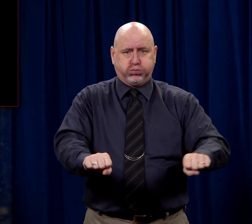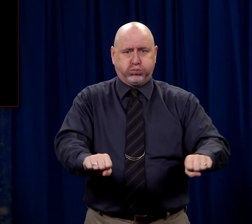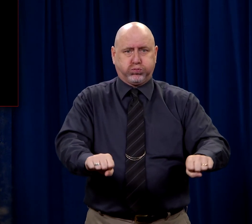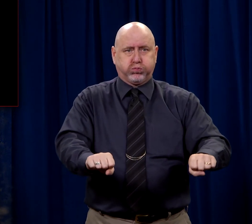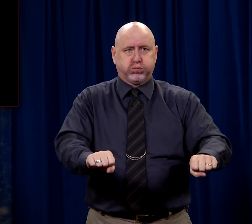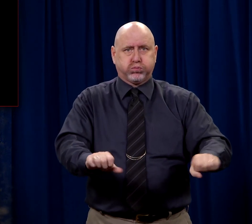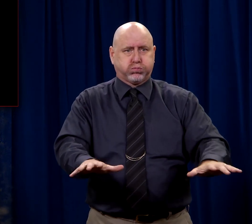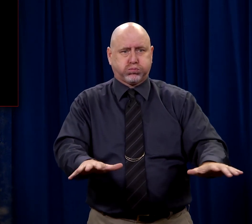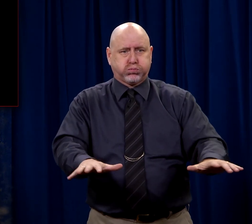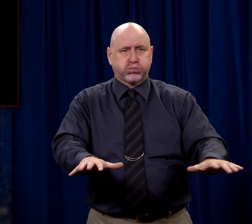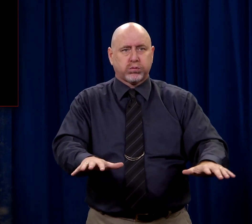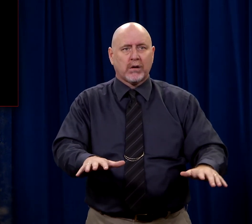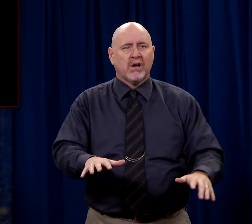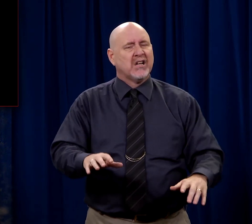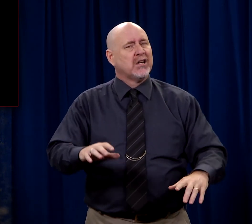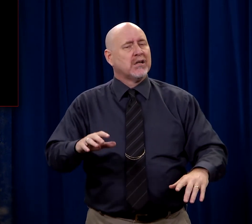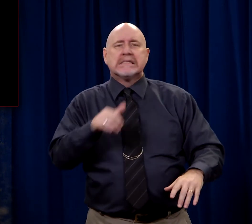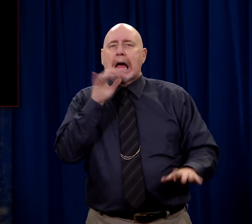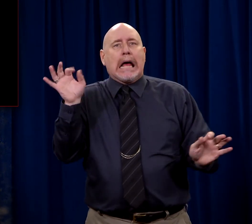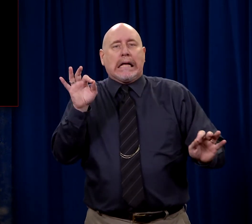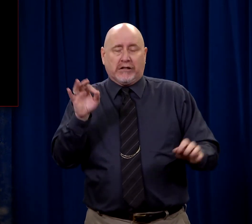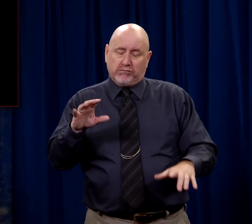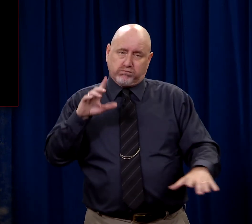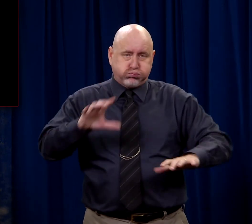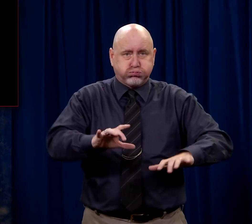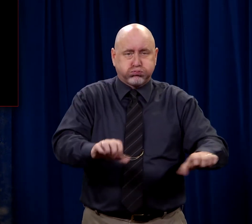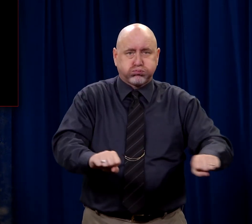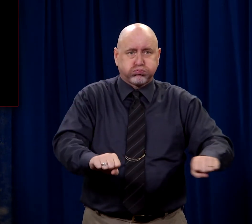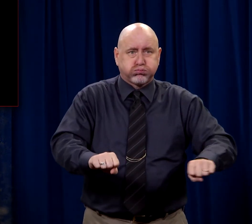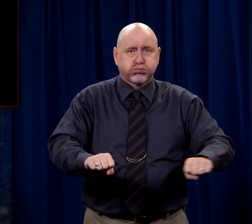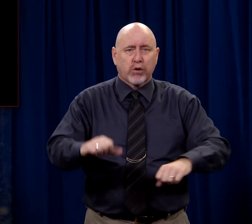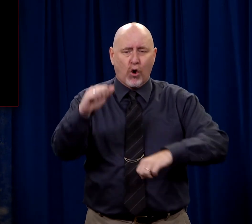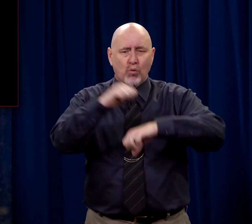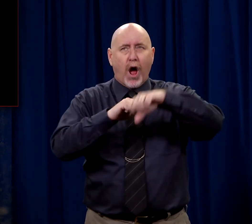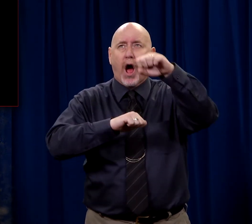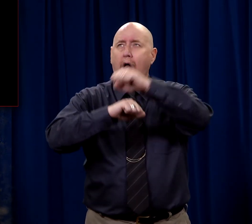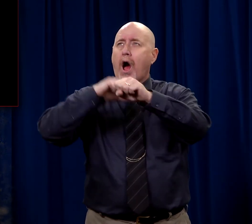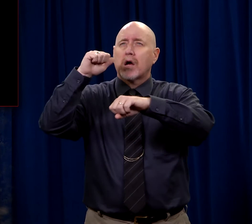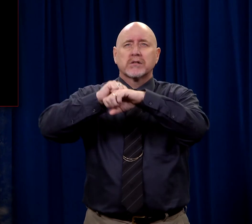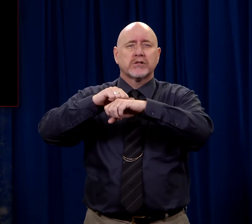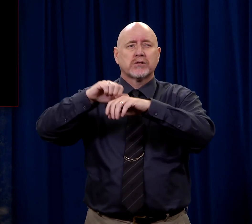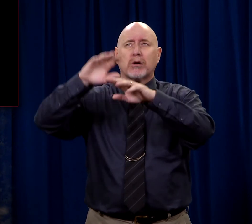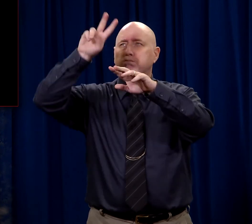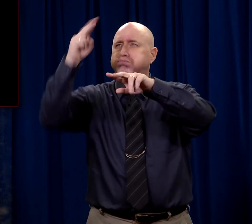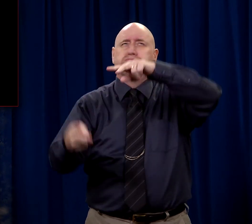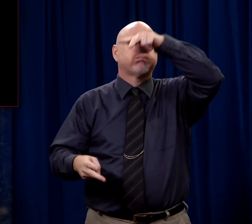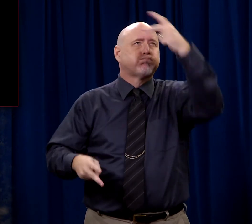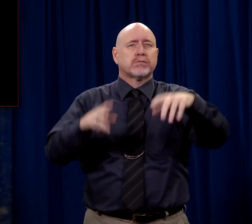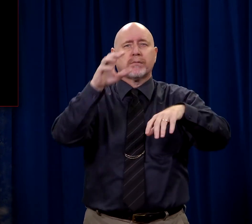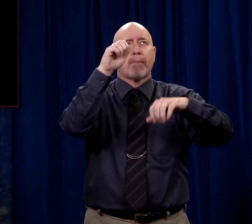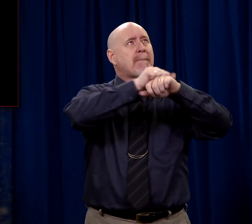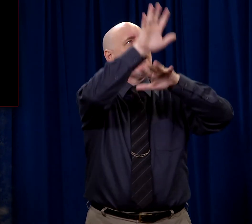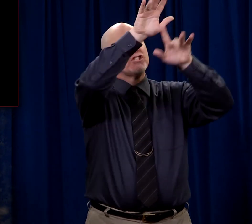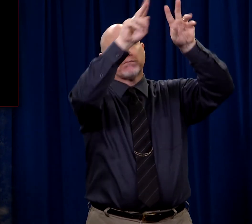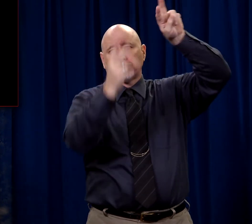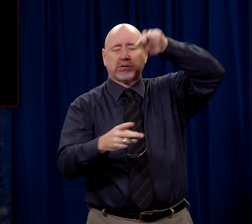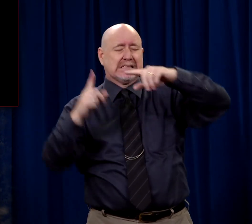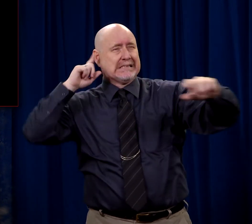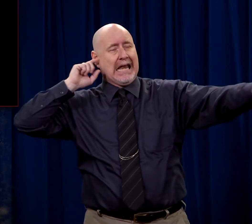At the moment He died, the earth, and it's a significant earthquake, and rocks are dispatched from mountains. It's a